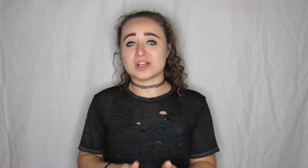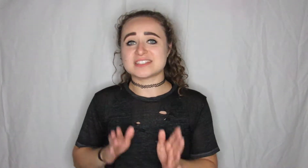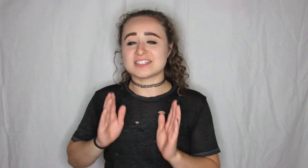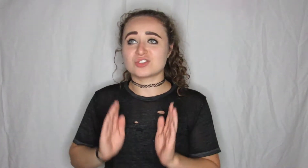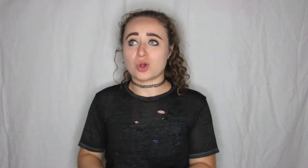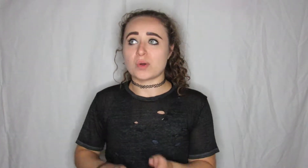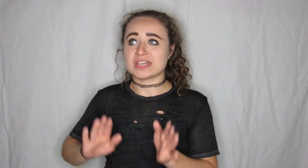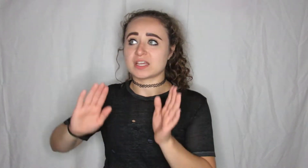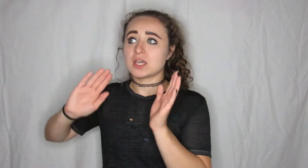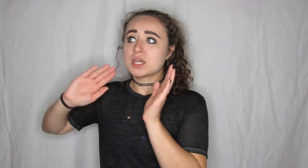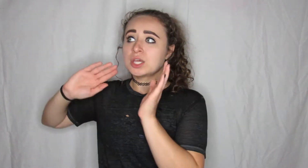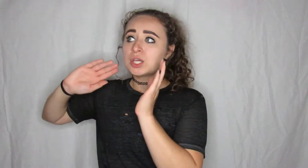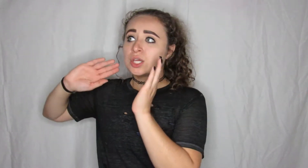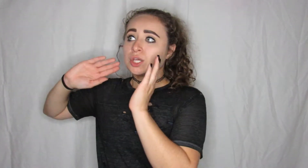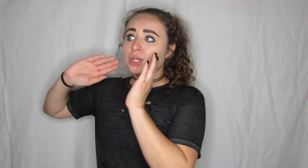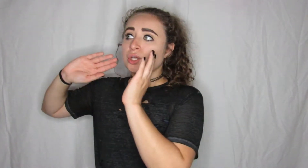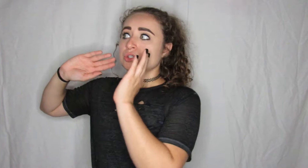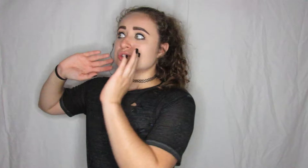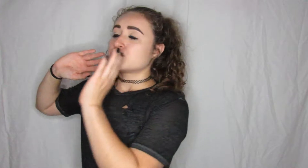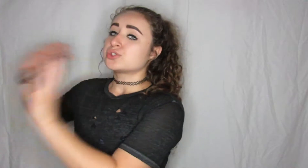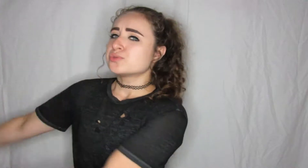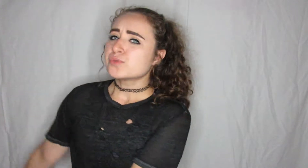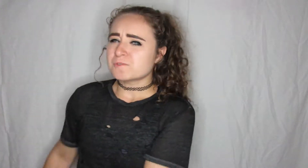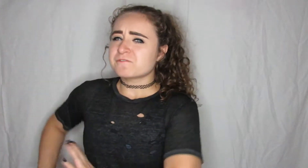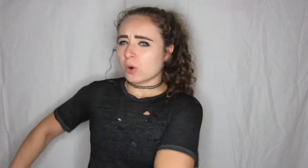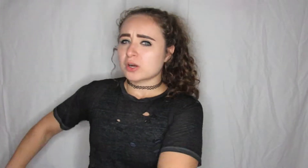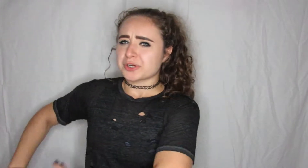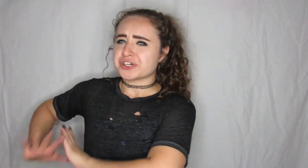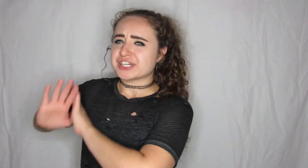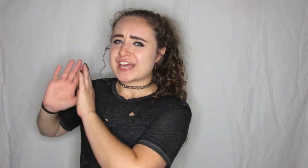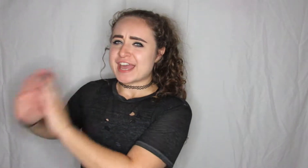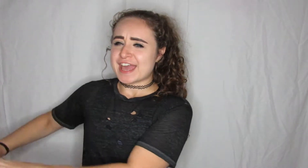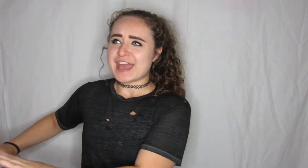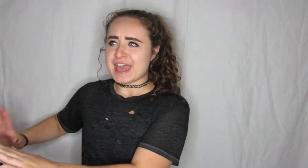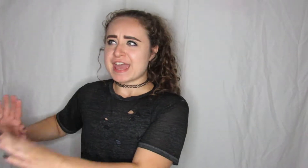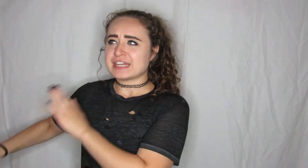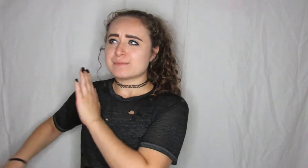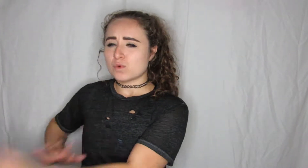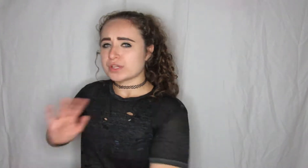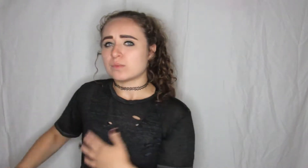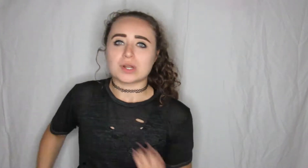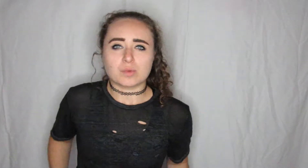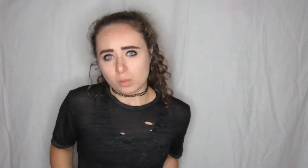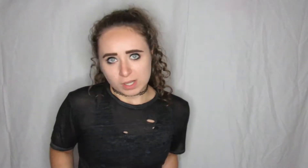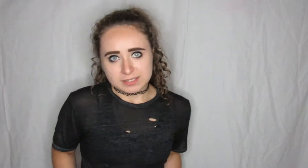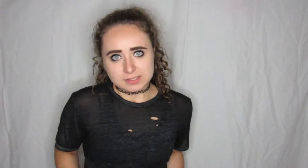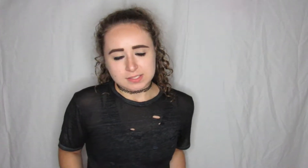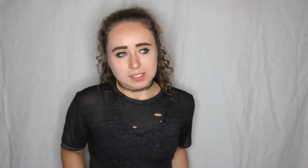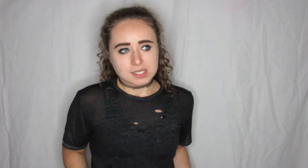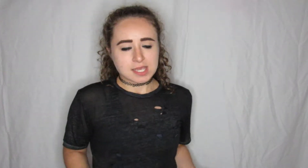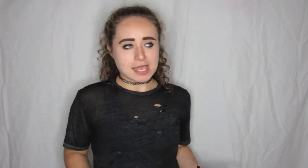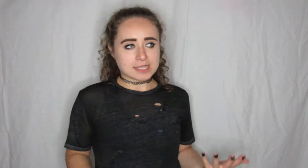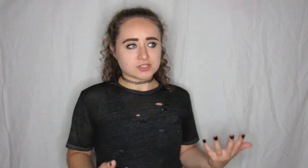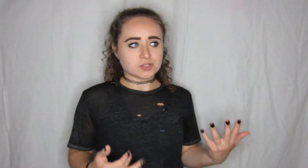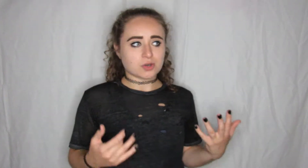wasn't going to move forward any more than what it was and so